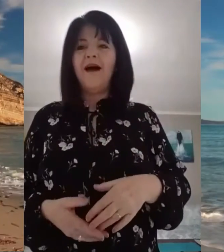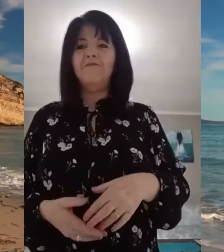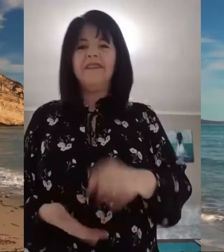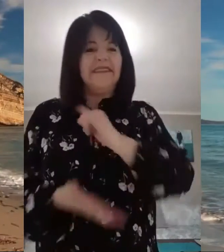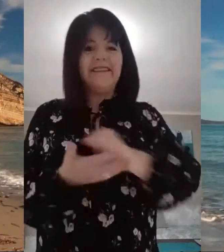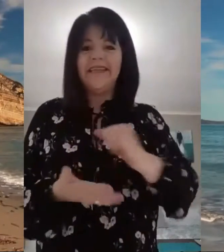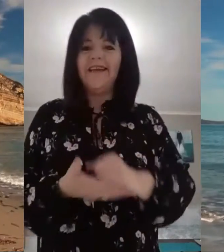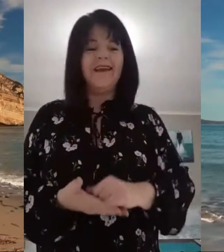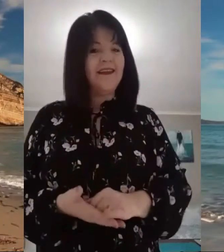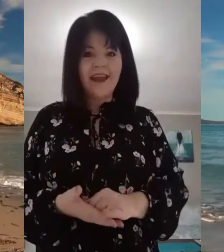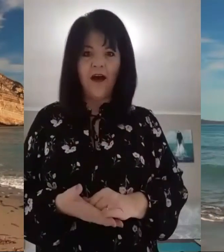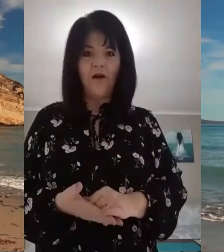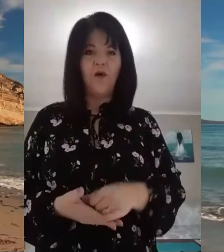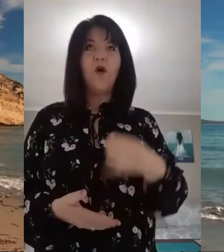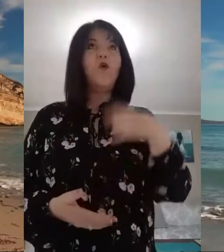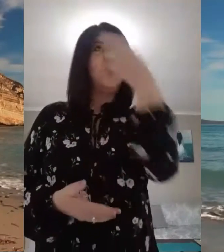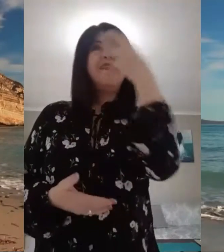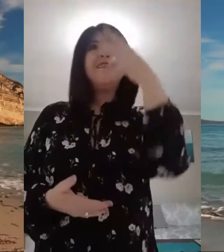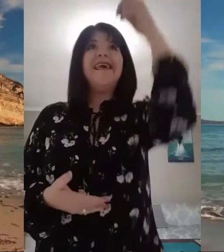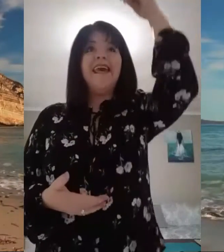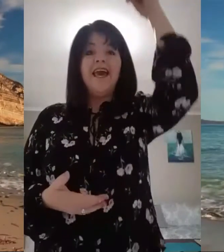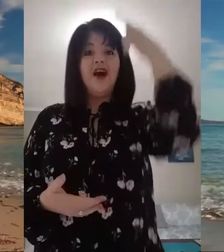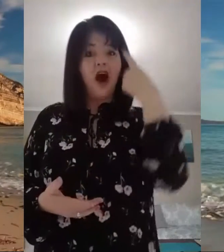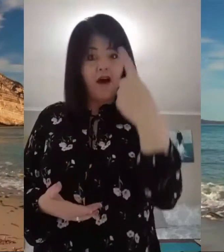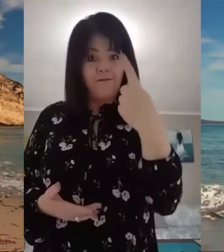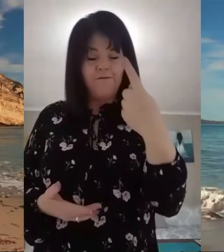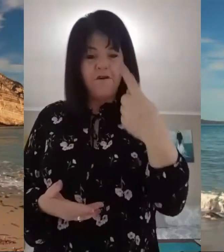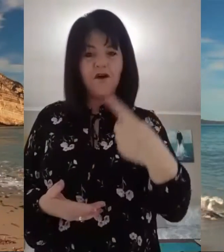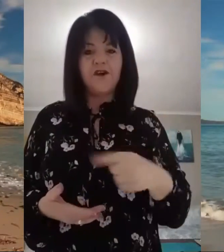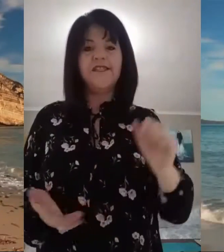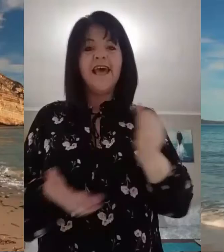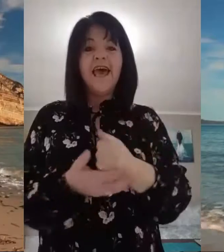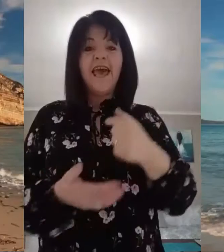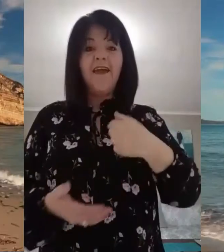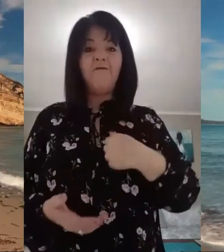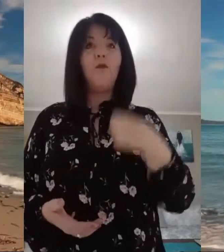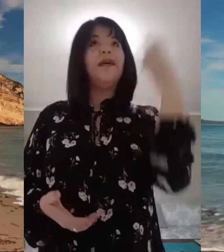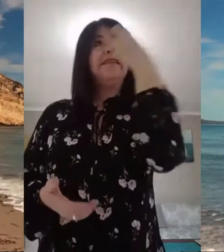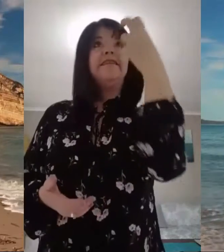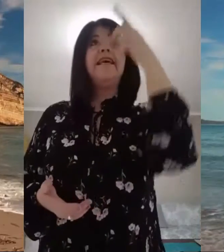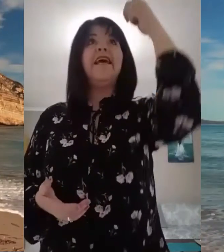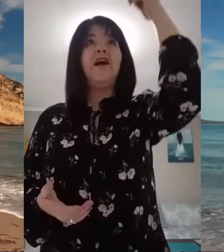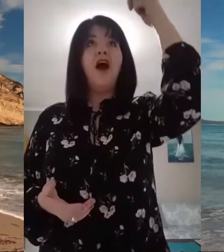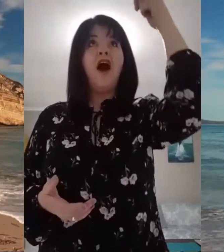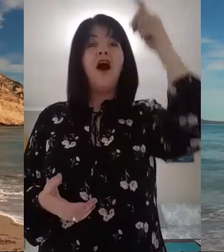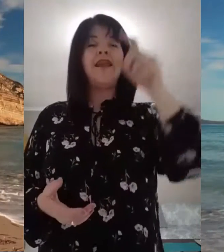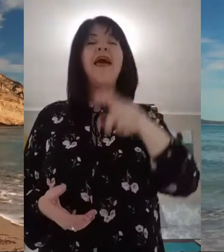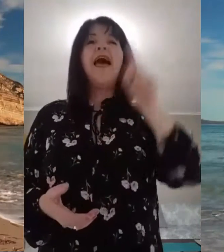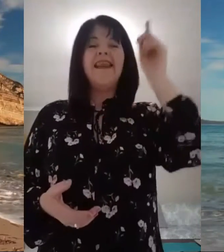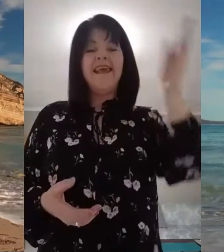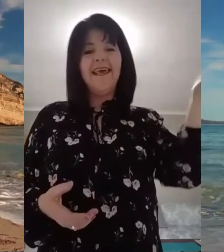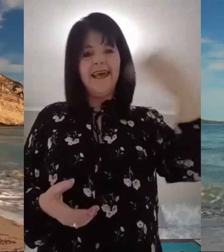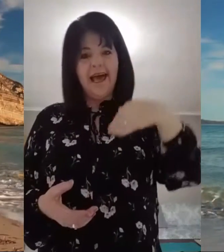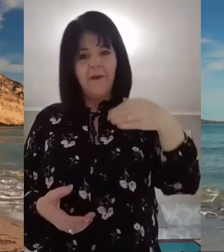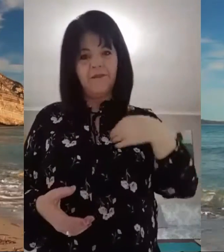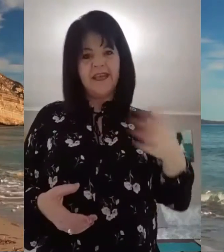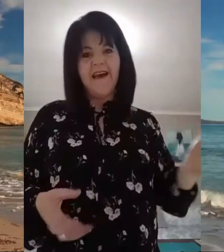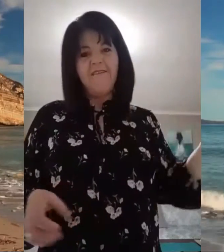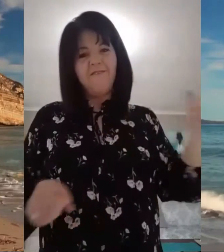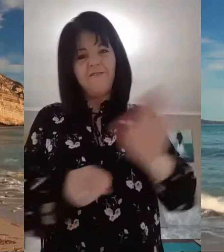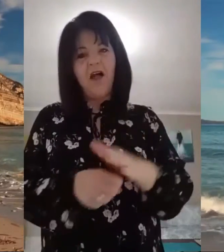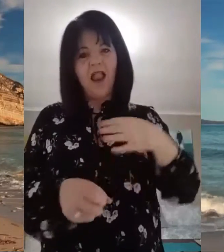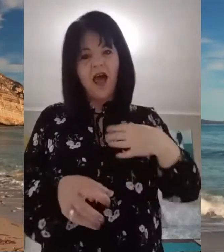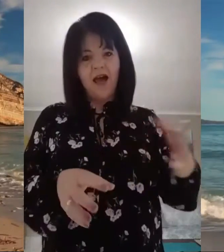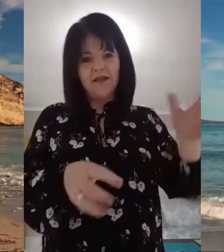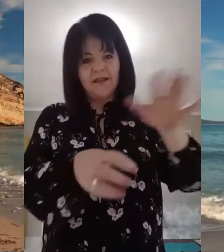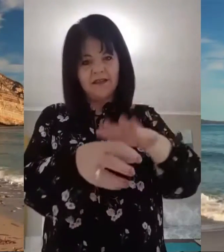sin. No, we're seeking God first. If we seek God and he comes